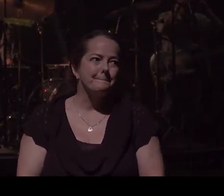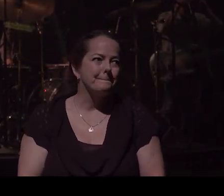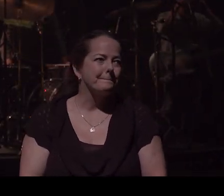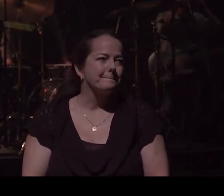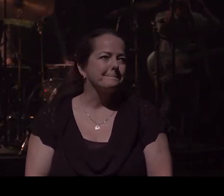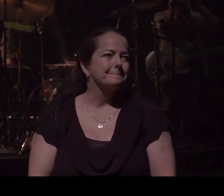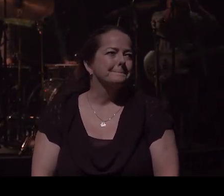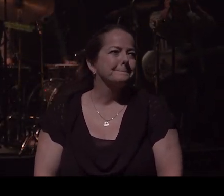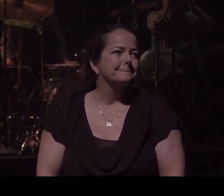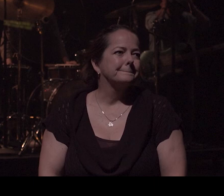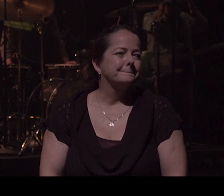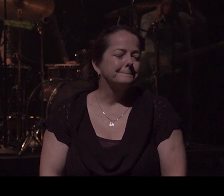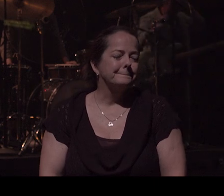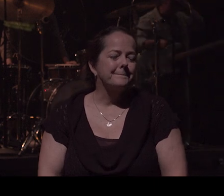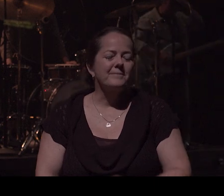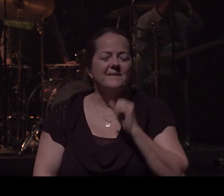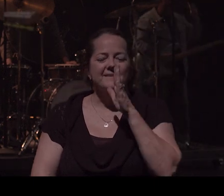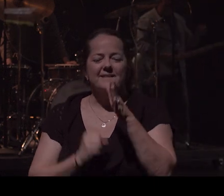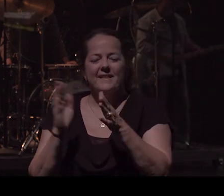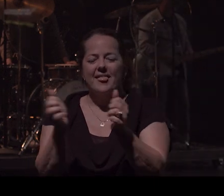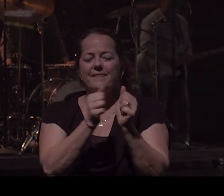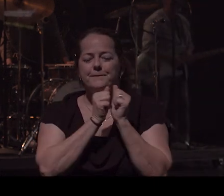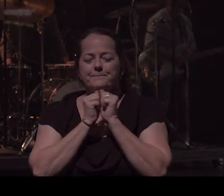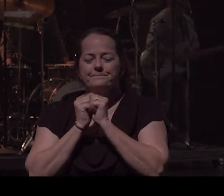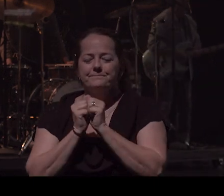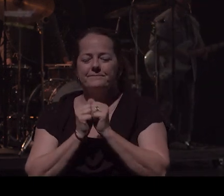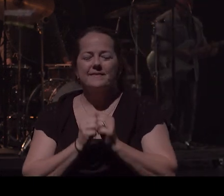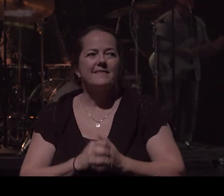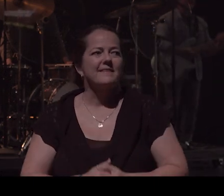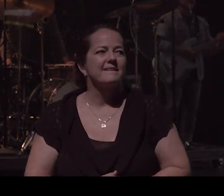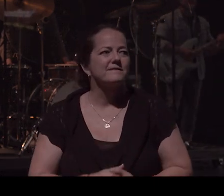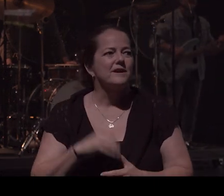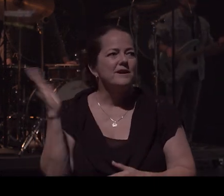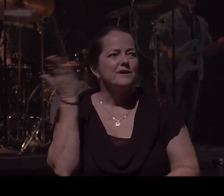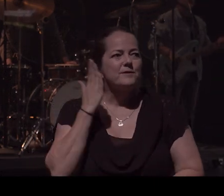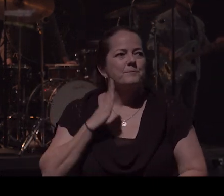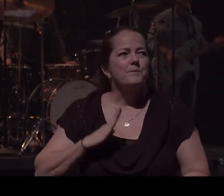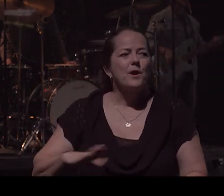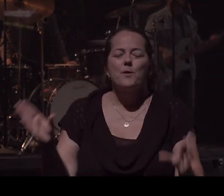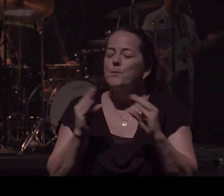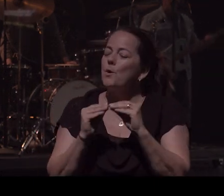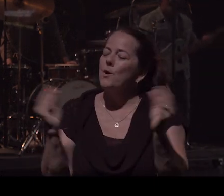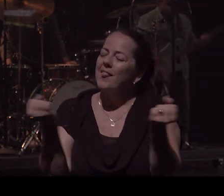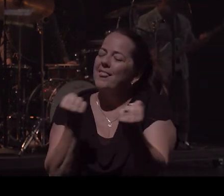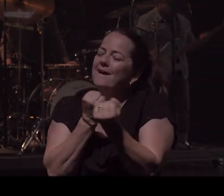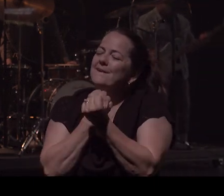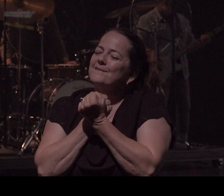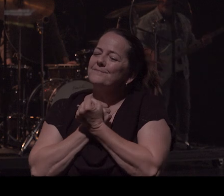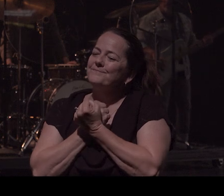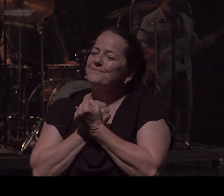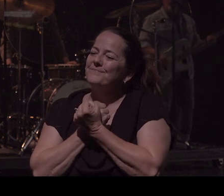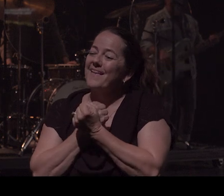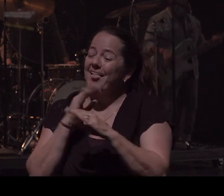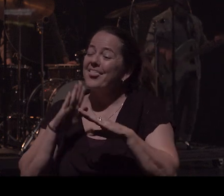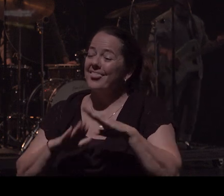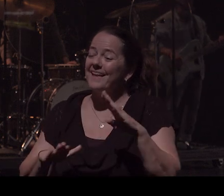Let's sing this I'll never be more loved than I am right now